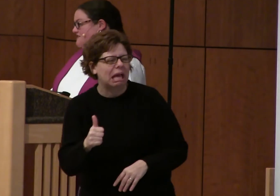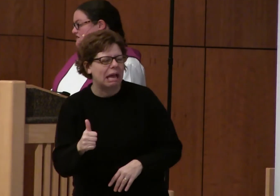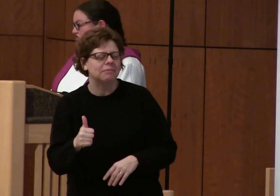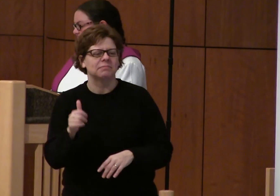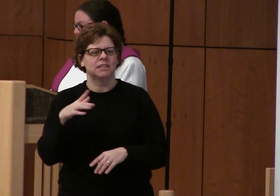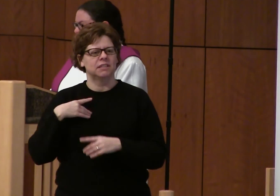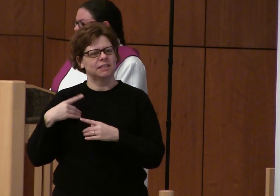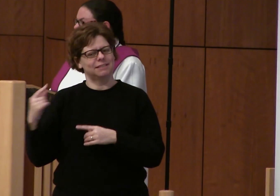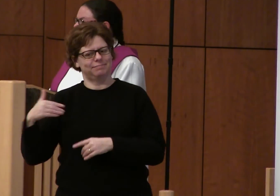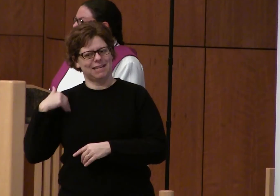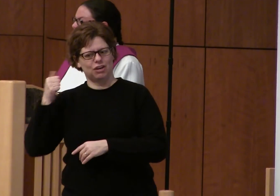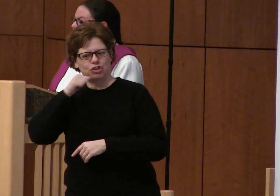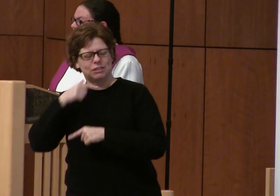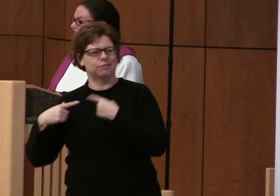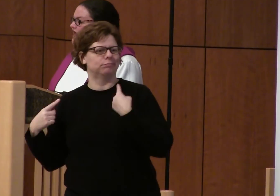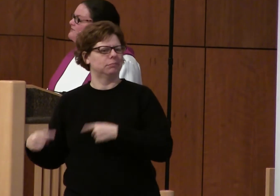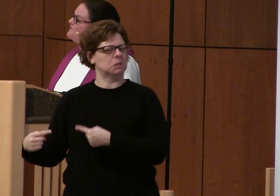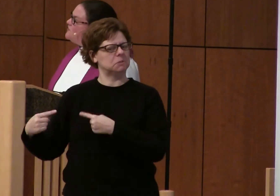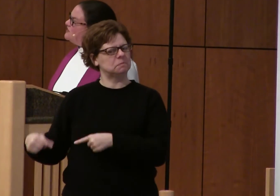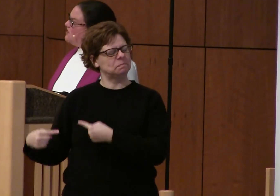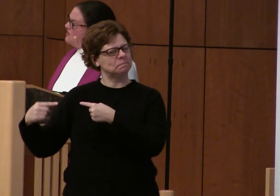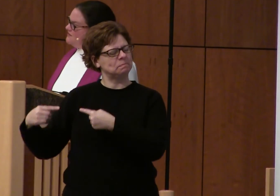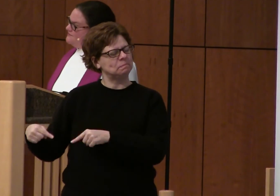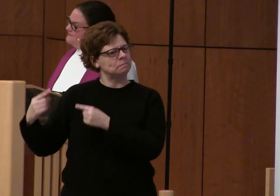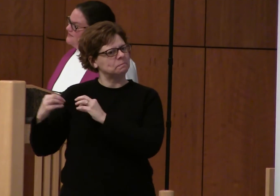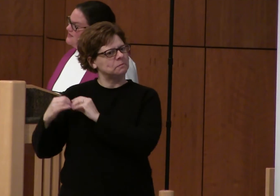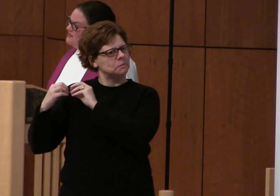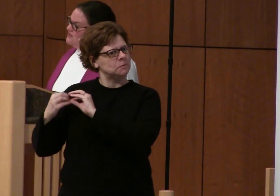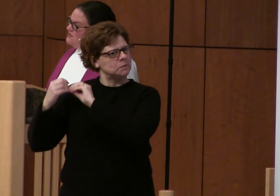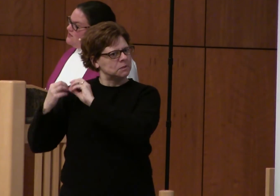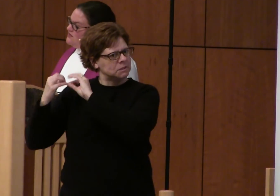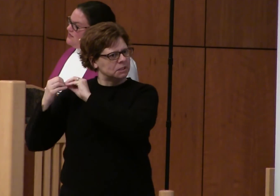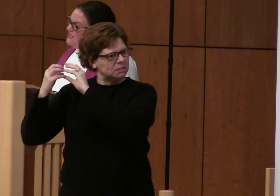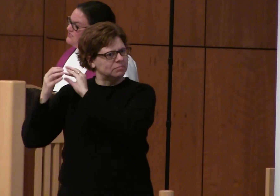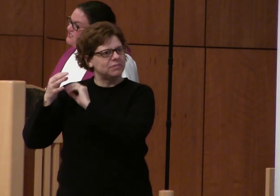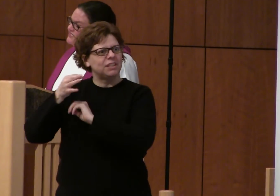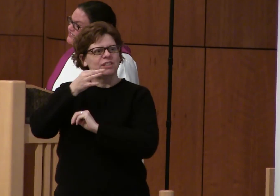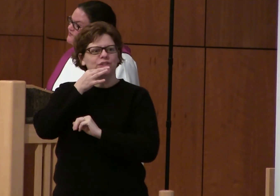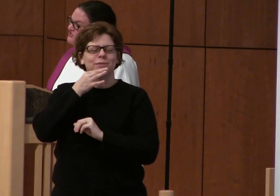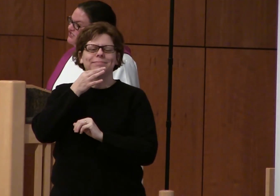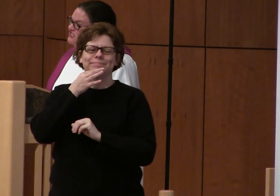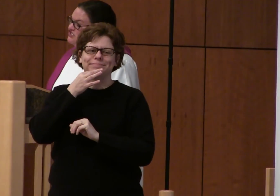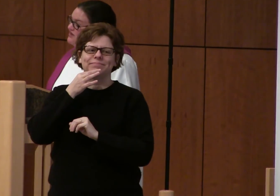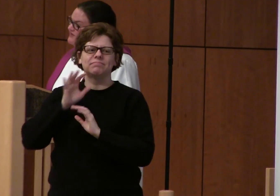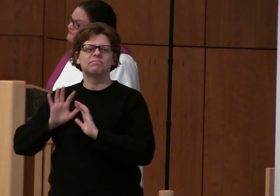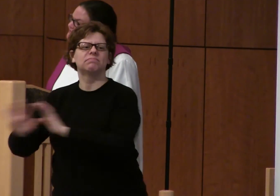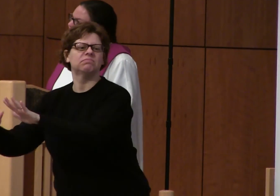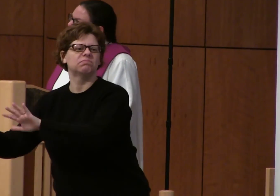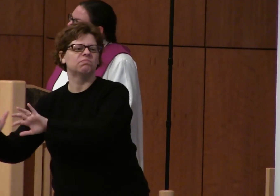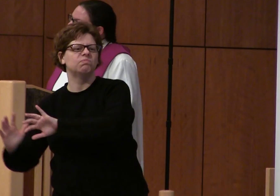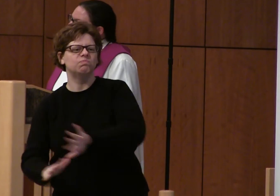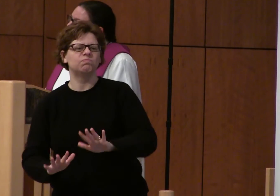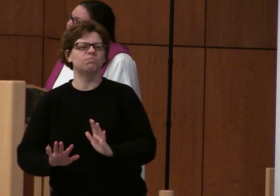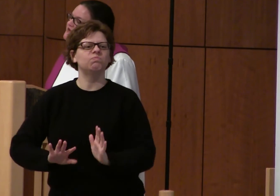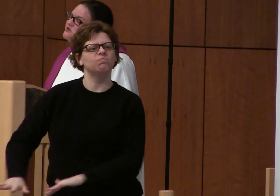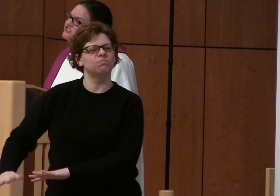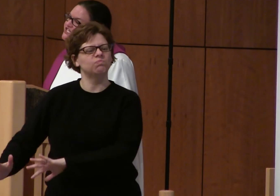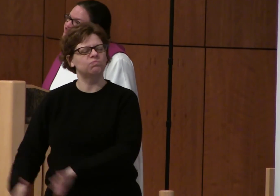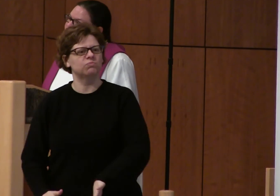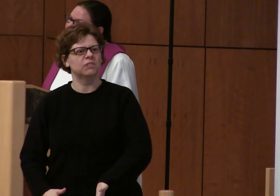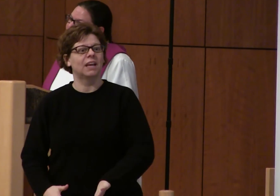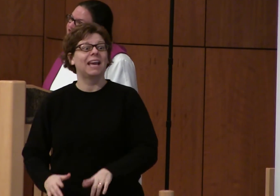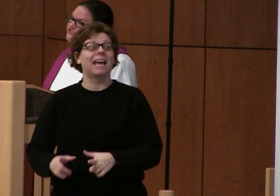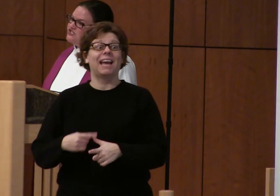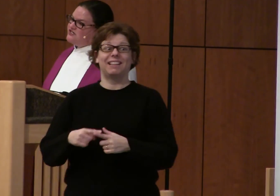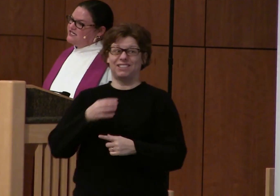argument with his younger sister. And before long, it turned into pushing and shoving. And then